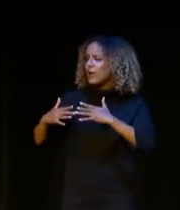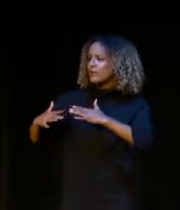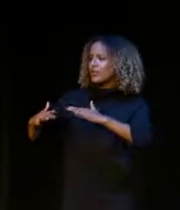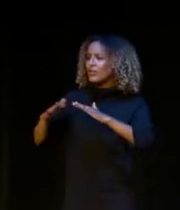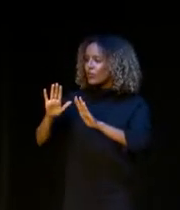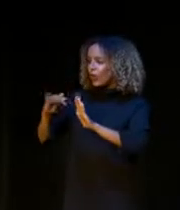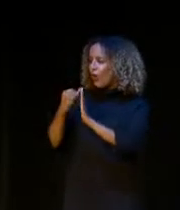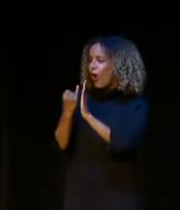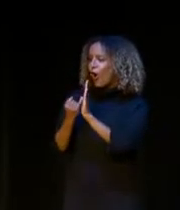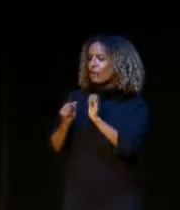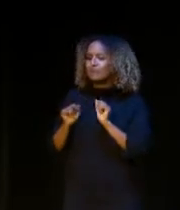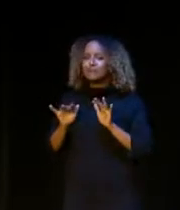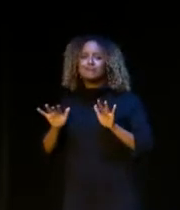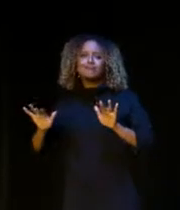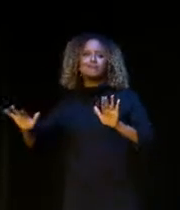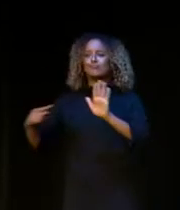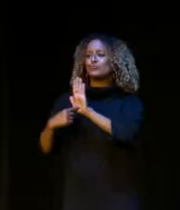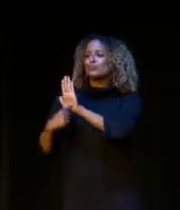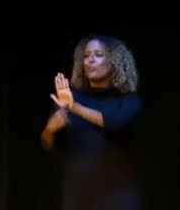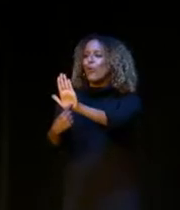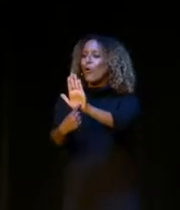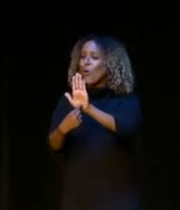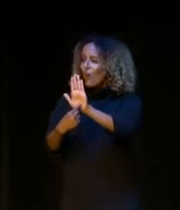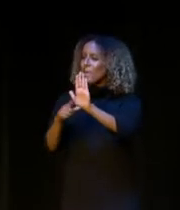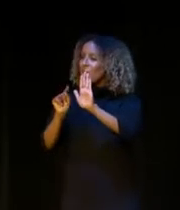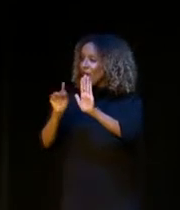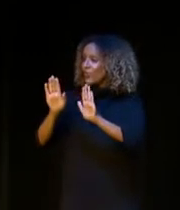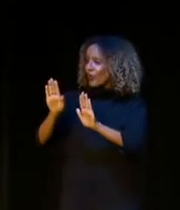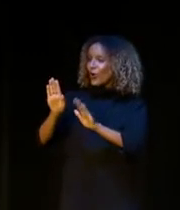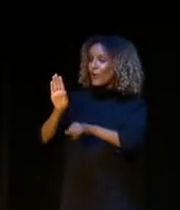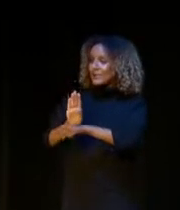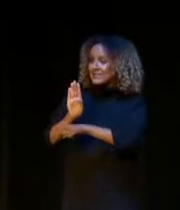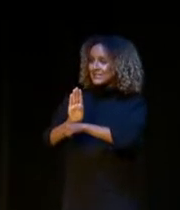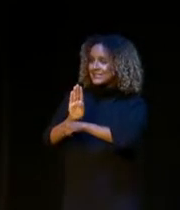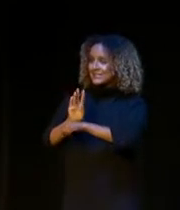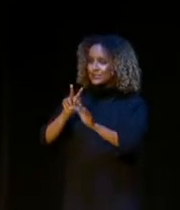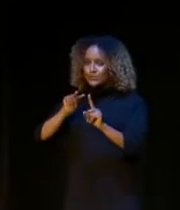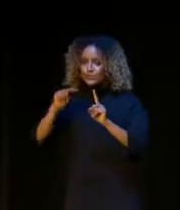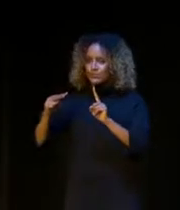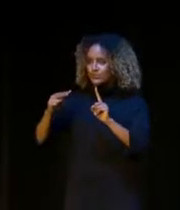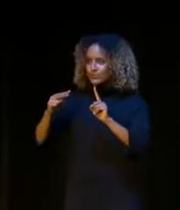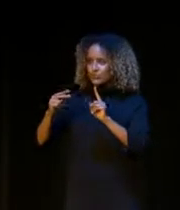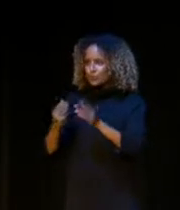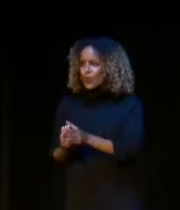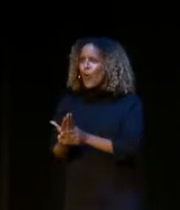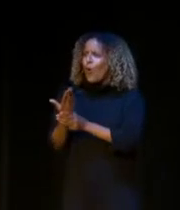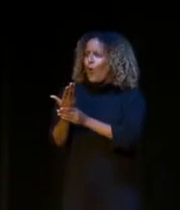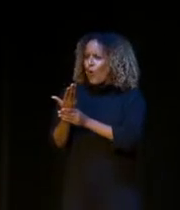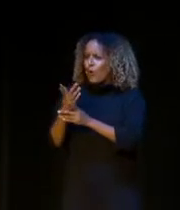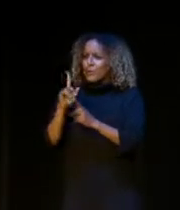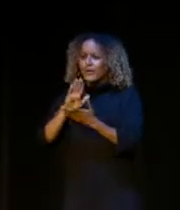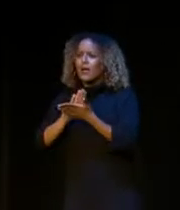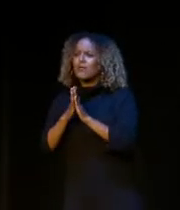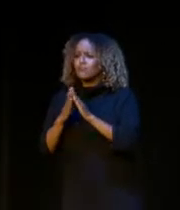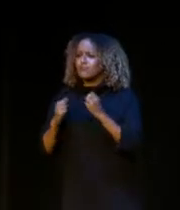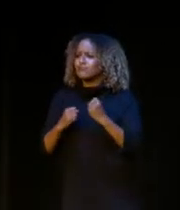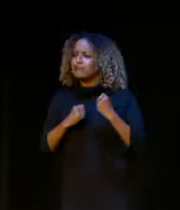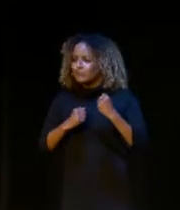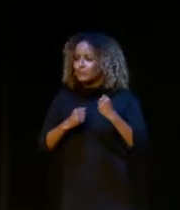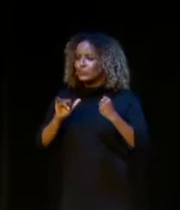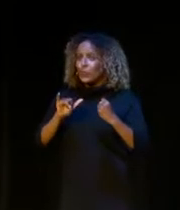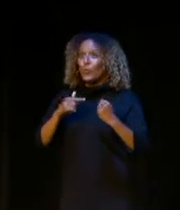artistic standpoint, but also from their business basics. And we want to work with you to make sure